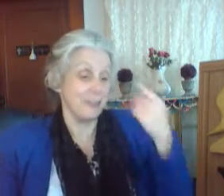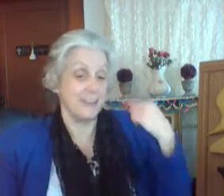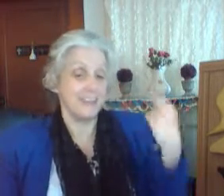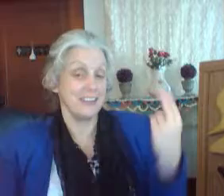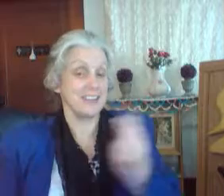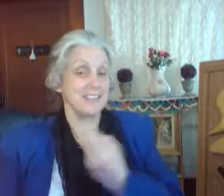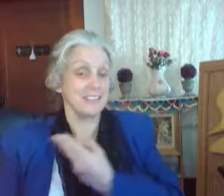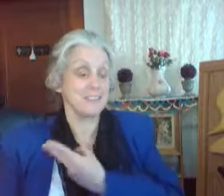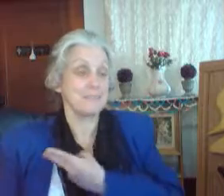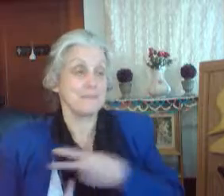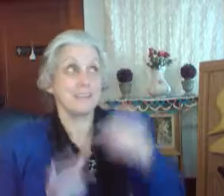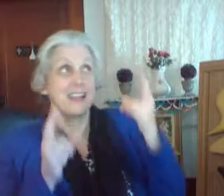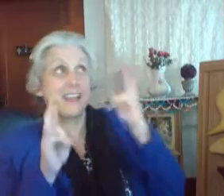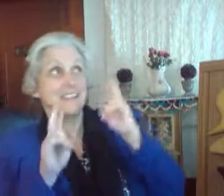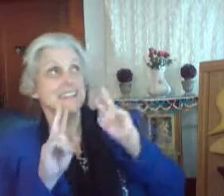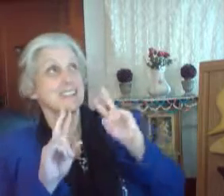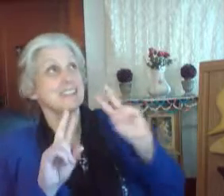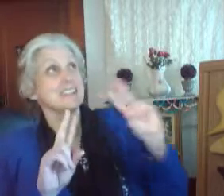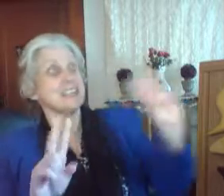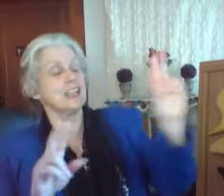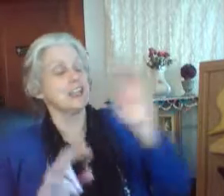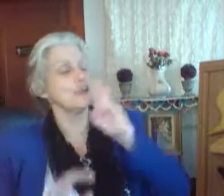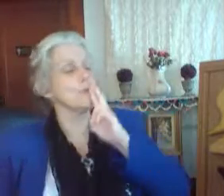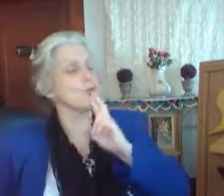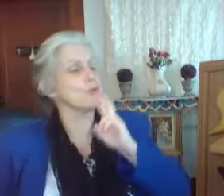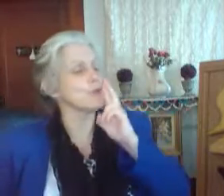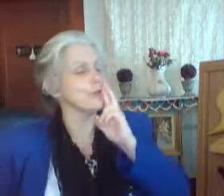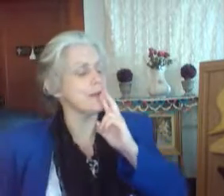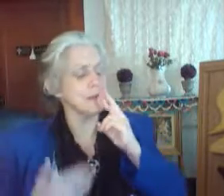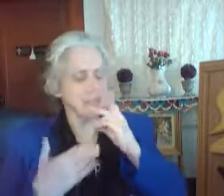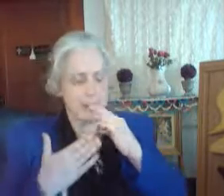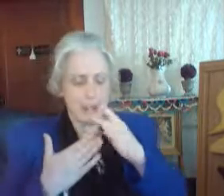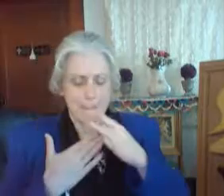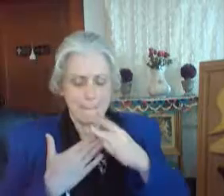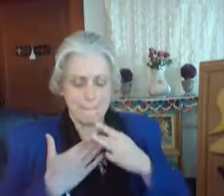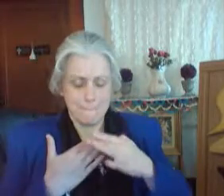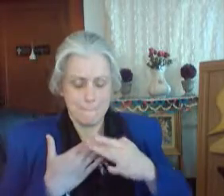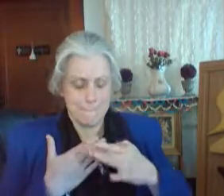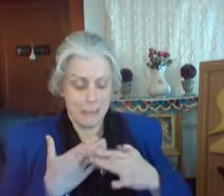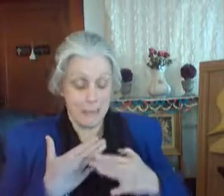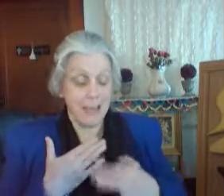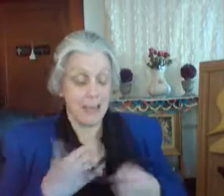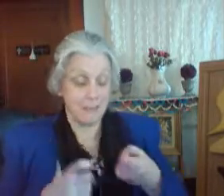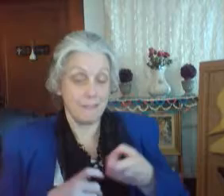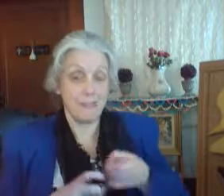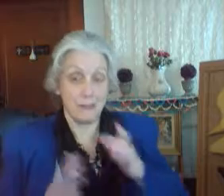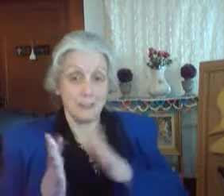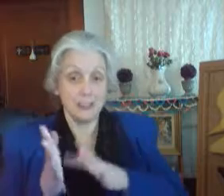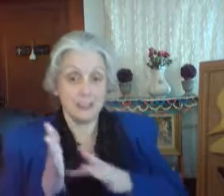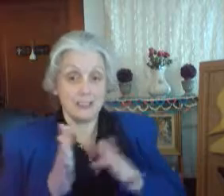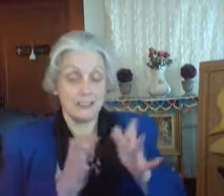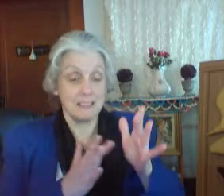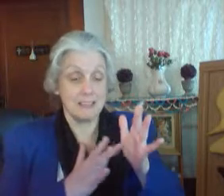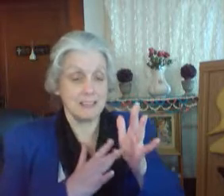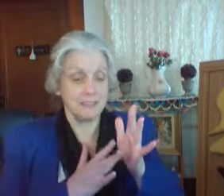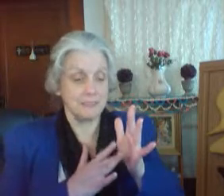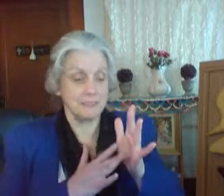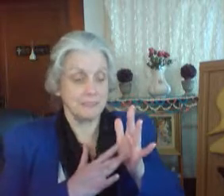Now to see the green sun's dream of life, it